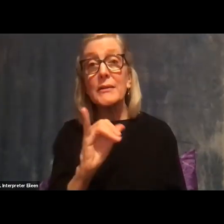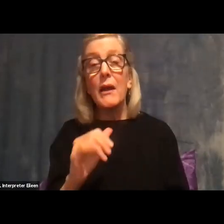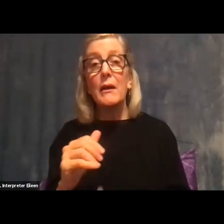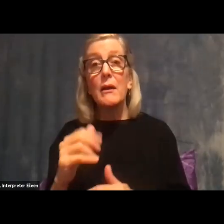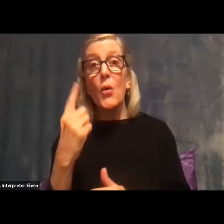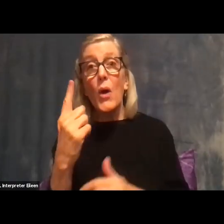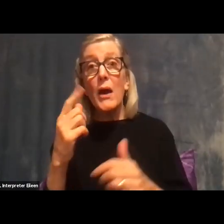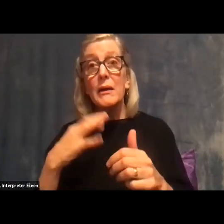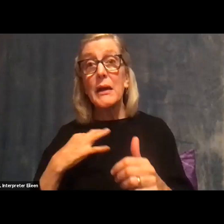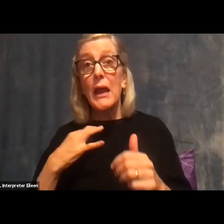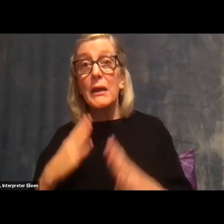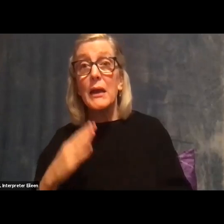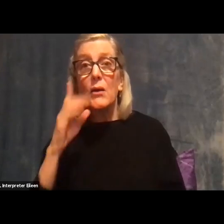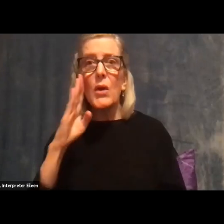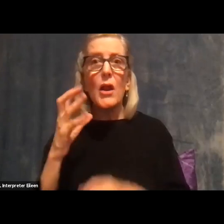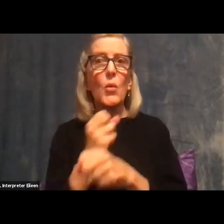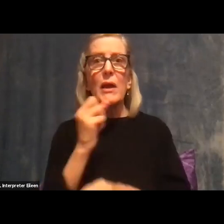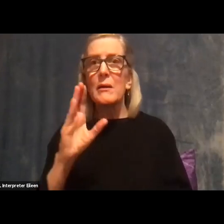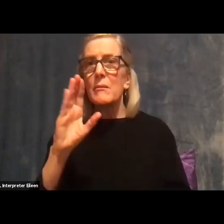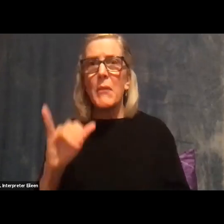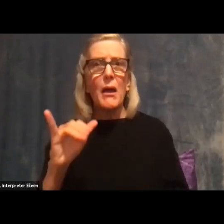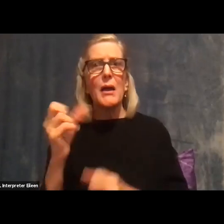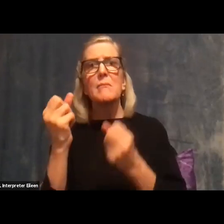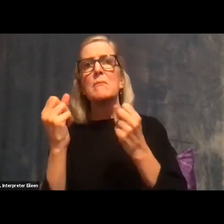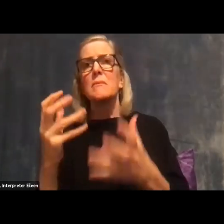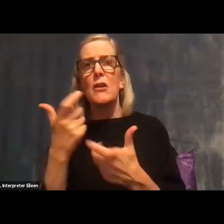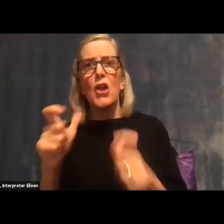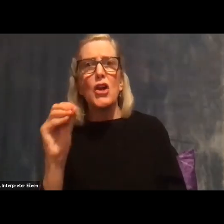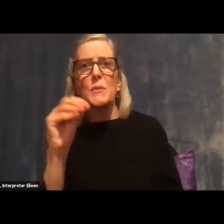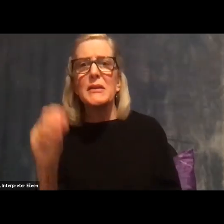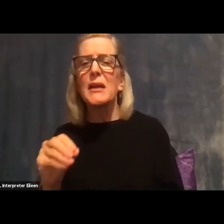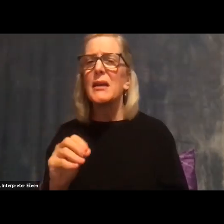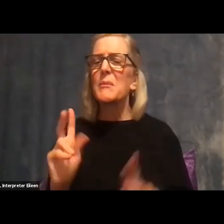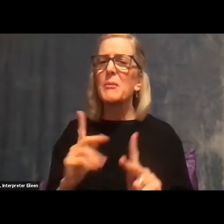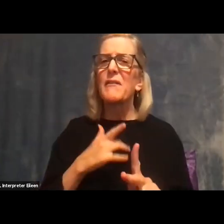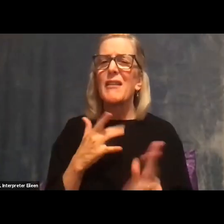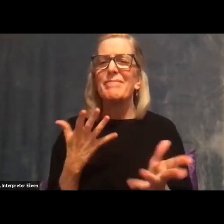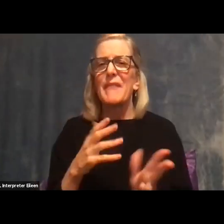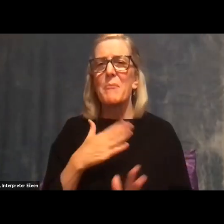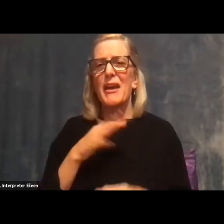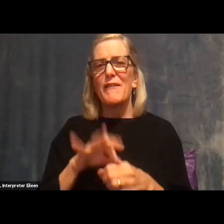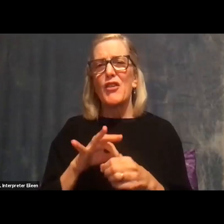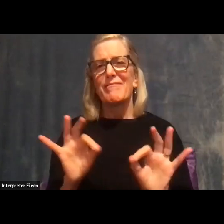going to win in a landslide or not, and they're seeing that in the polls, then they might not turn out to vote because they don't think that their vote is going to matter anyway.